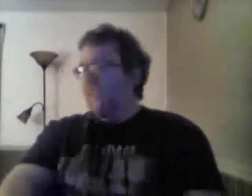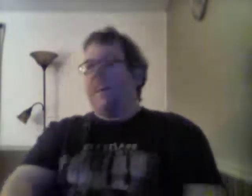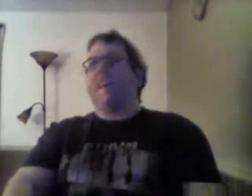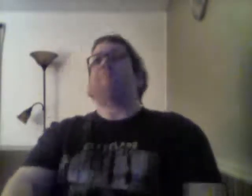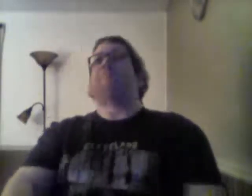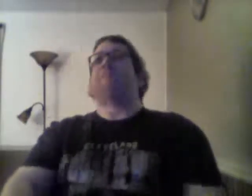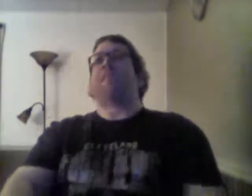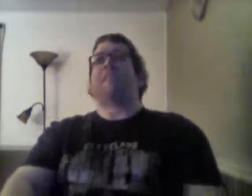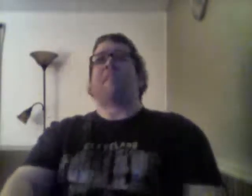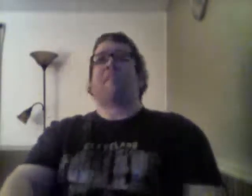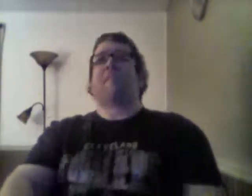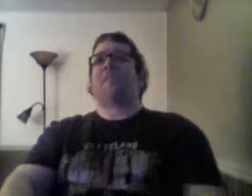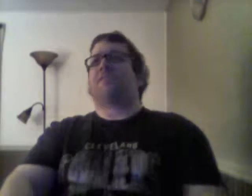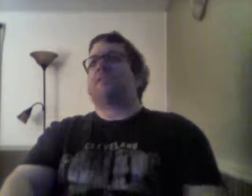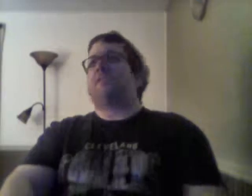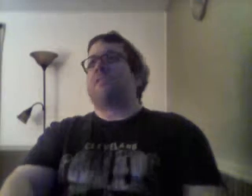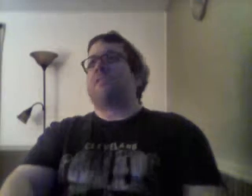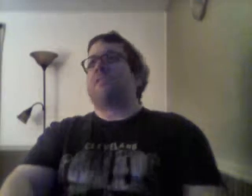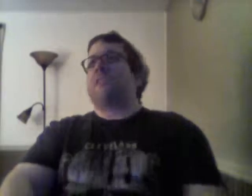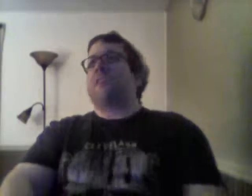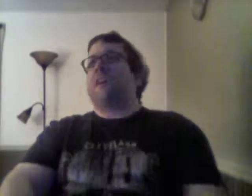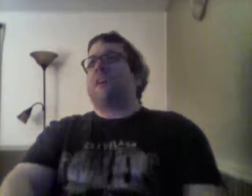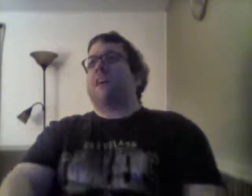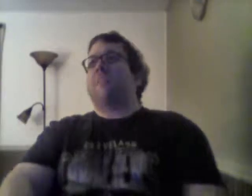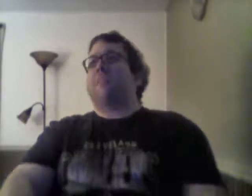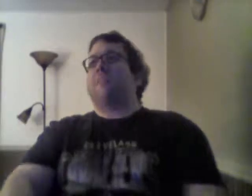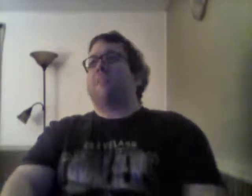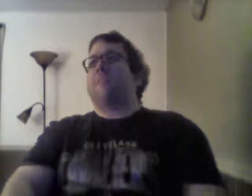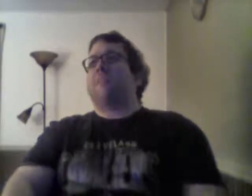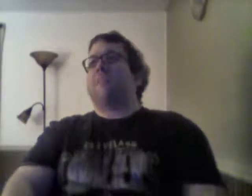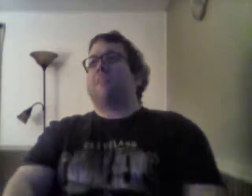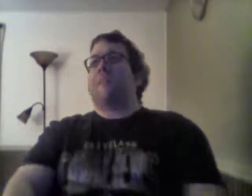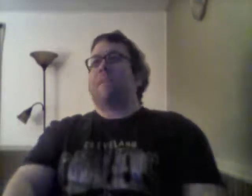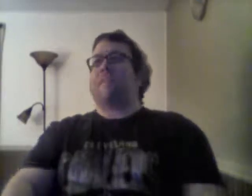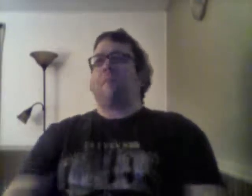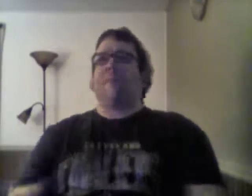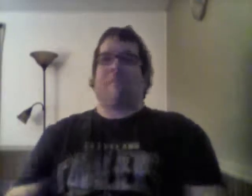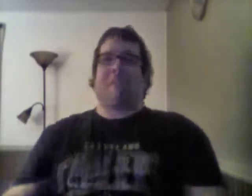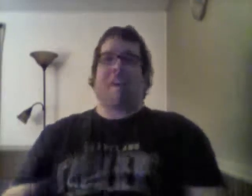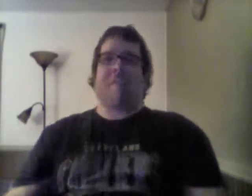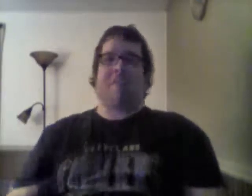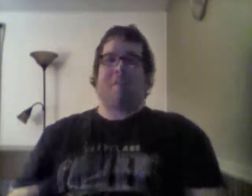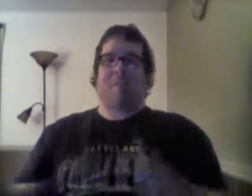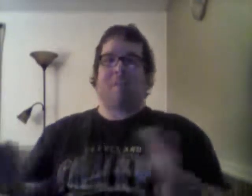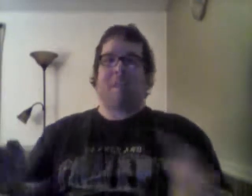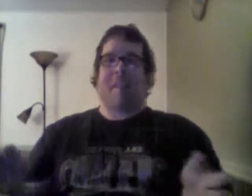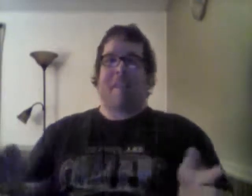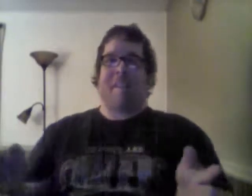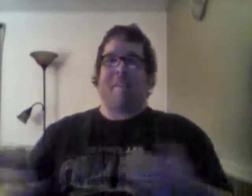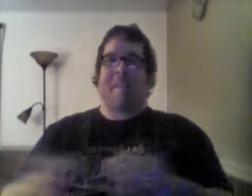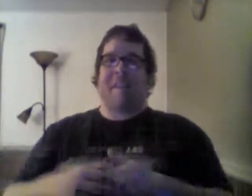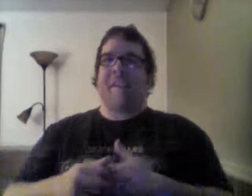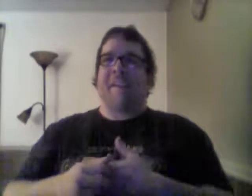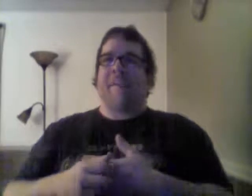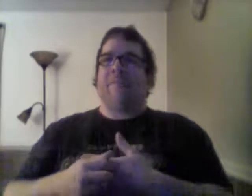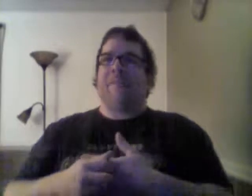slime and shit. The Nickelodeon show. Um, but it's one of those kinds of shows that you would see on Nickelodeon, where